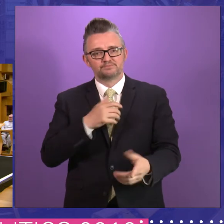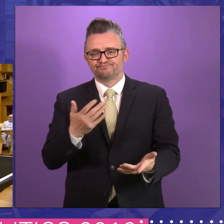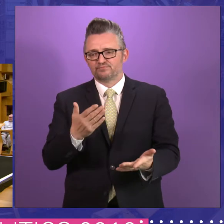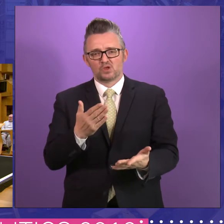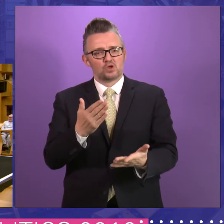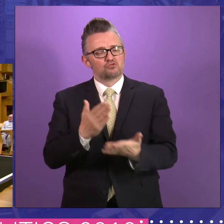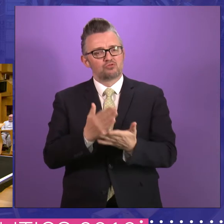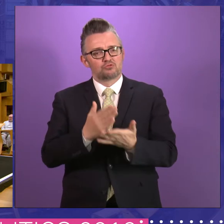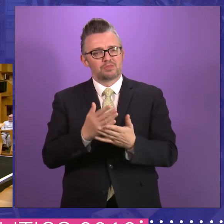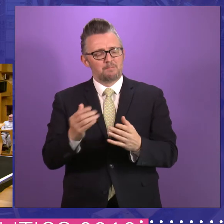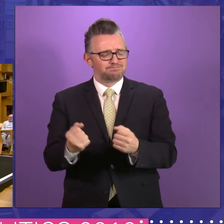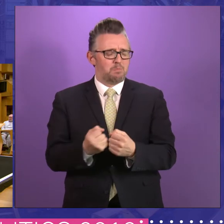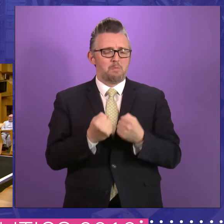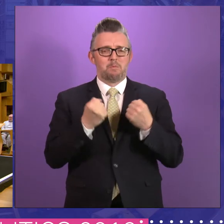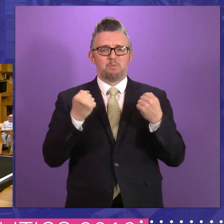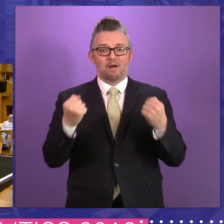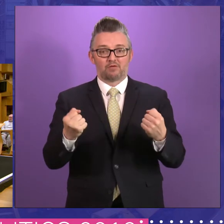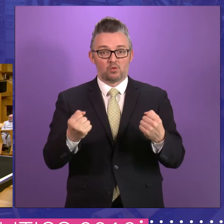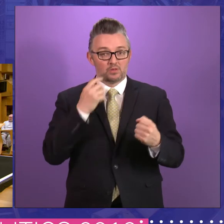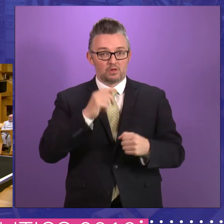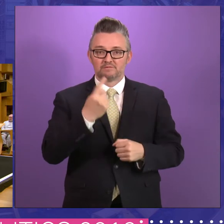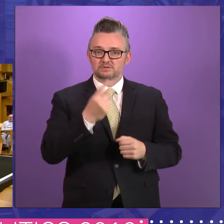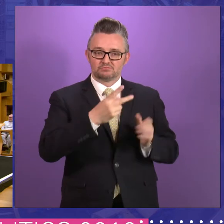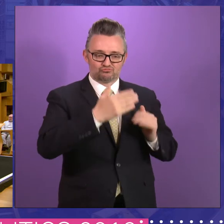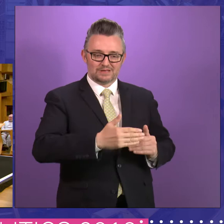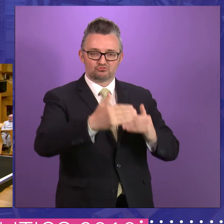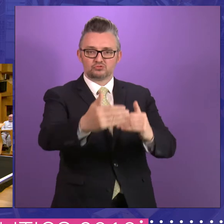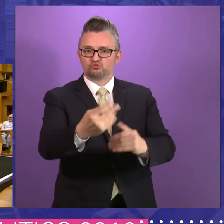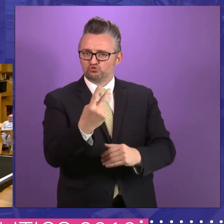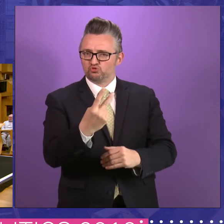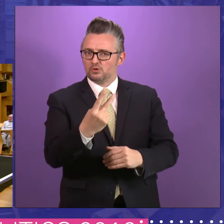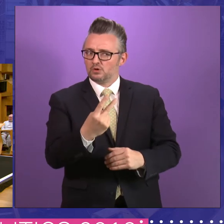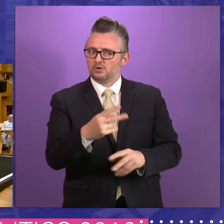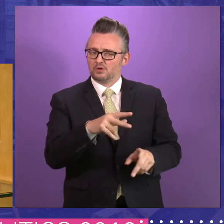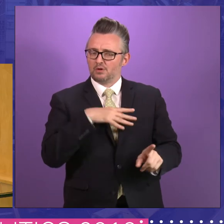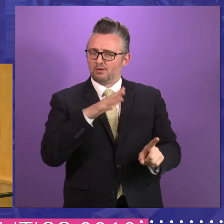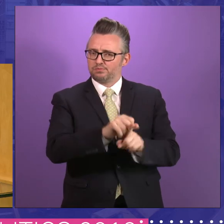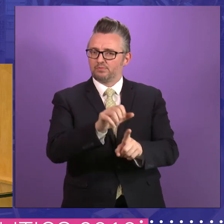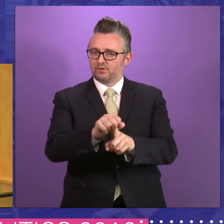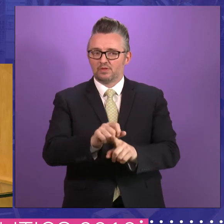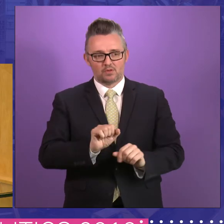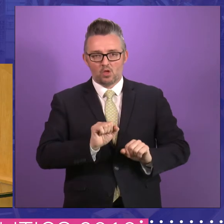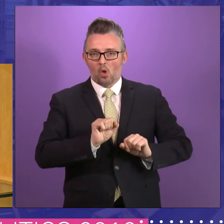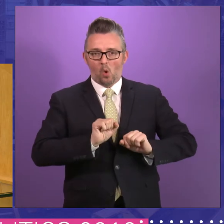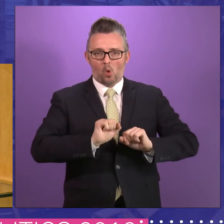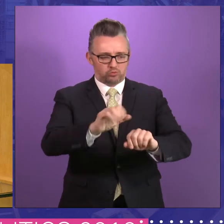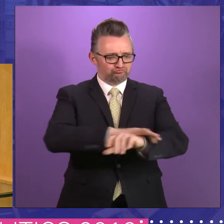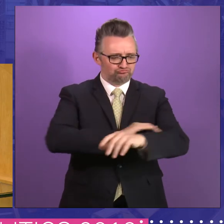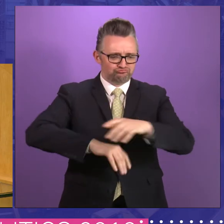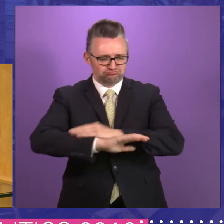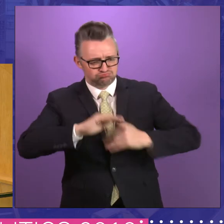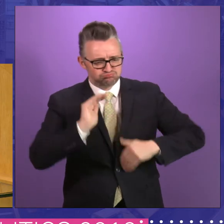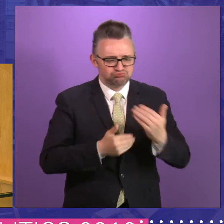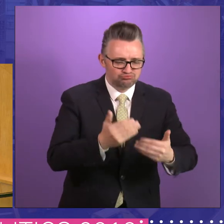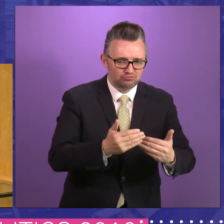very powerful in their own right in the first two sessions. They tended to do their own thing. And